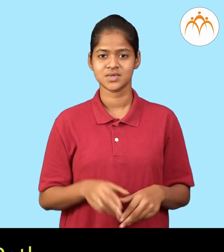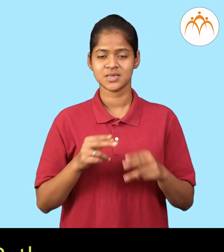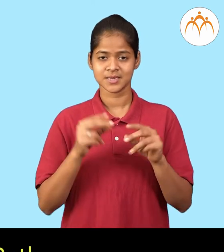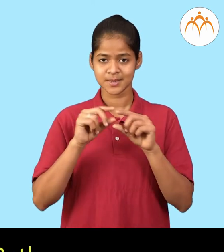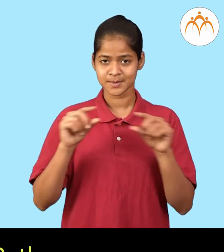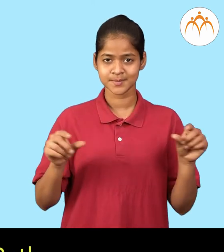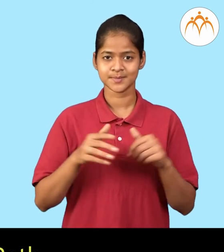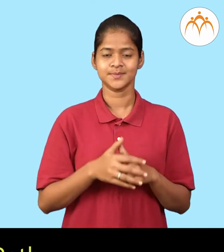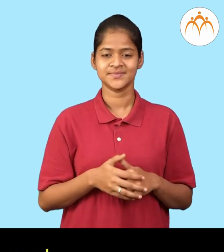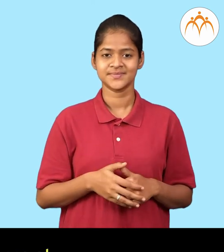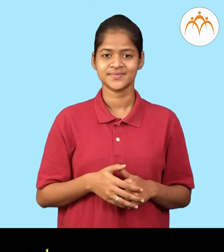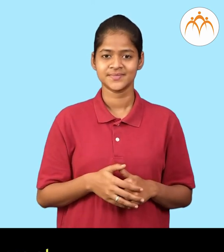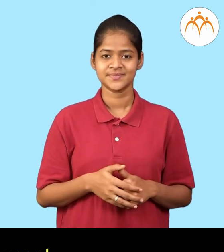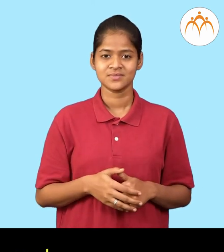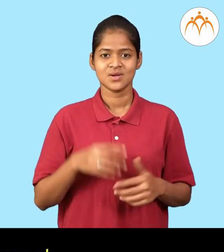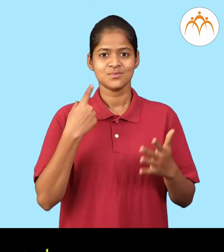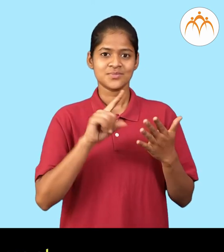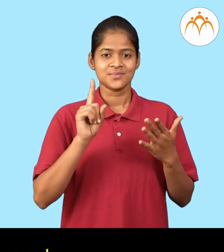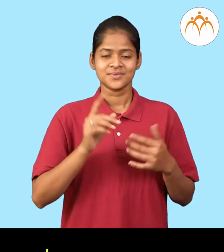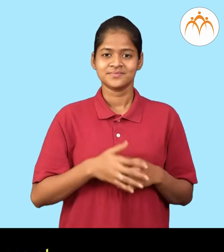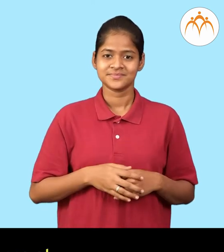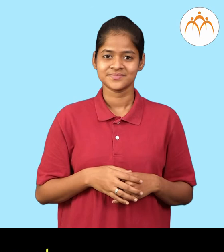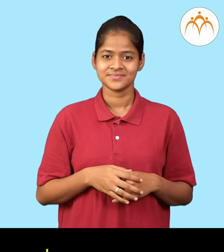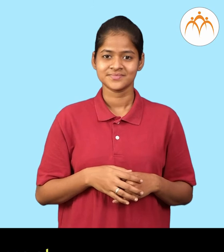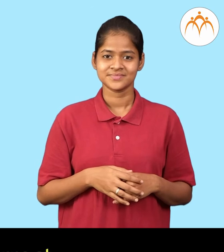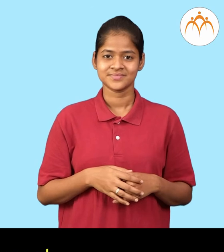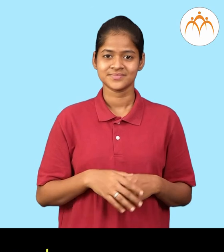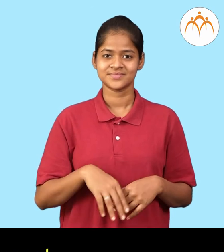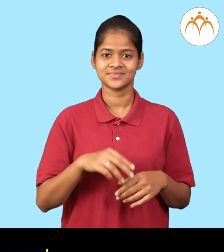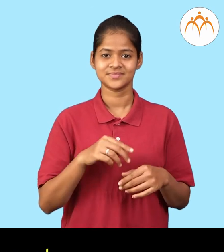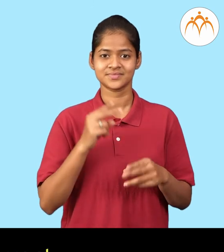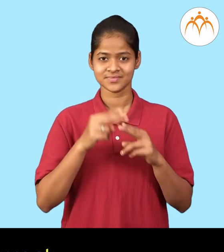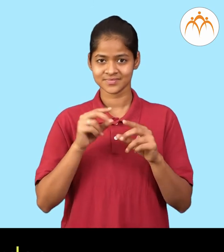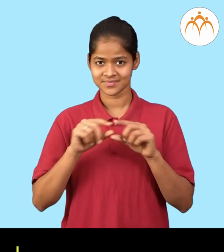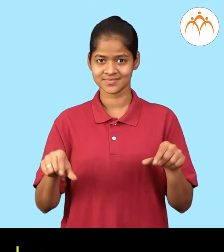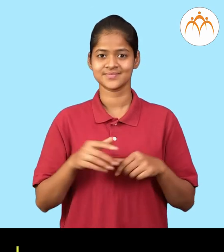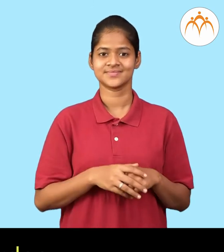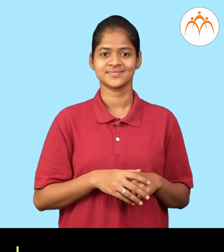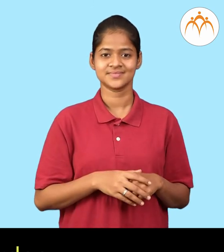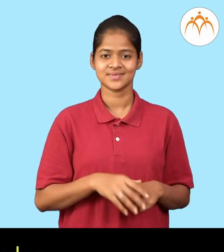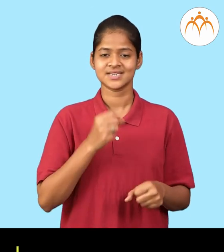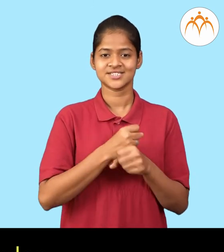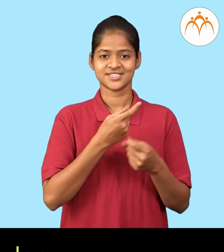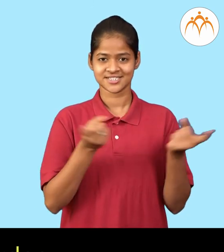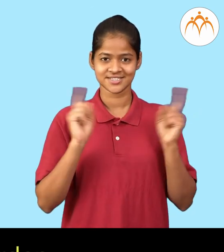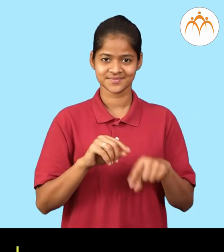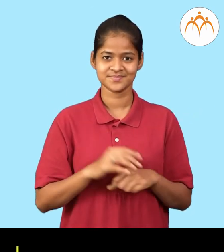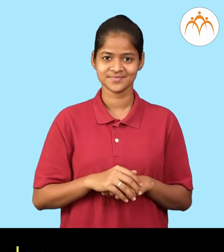Right means correct. Park means garden.